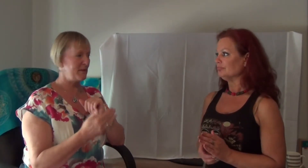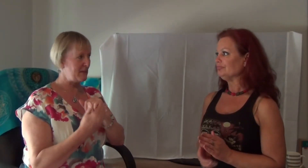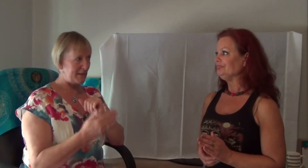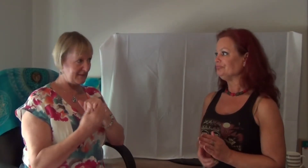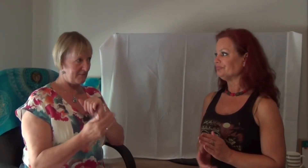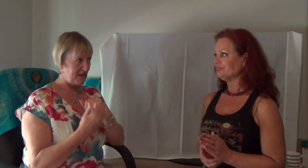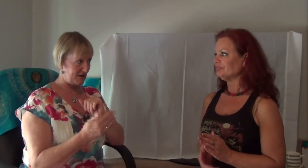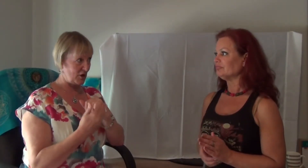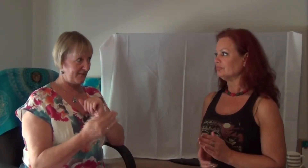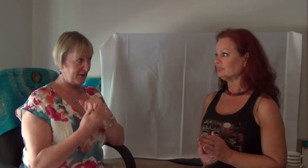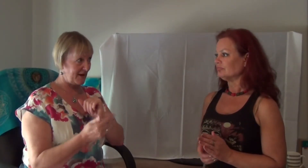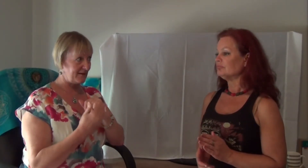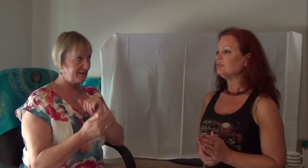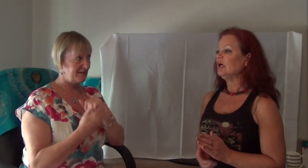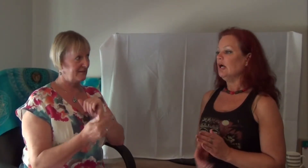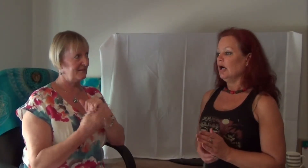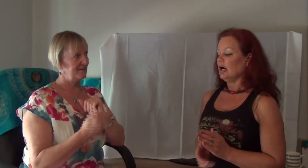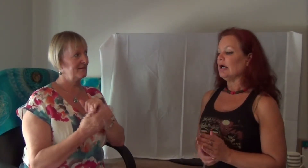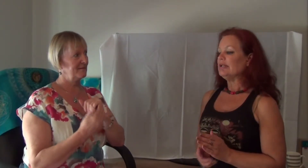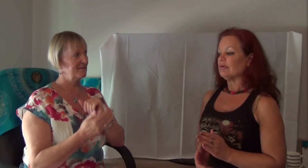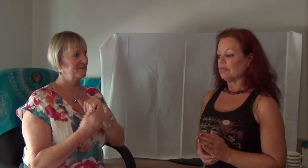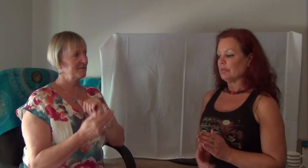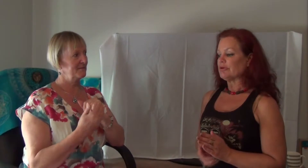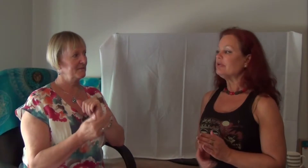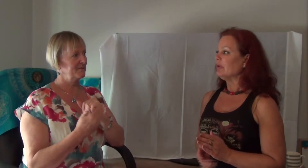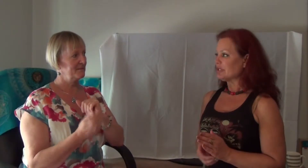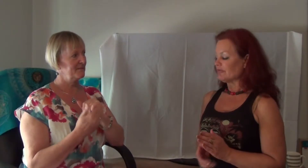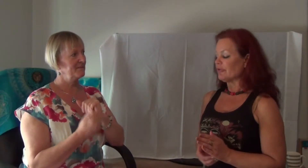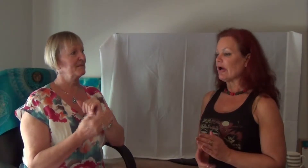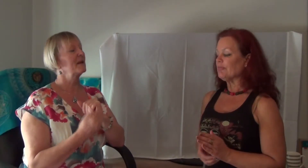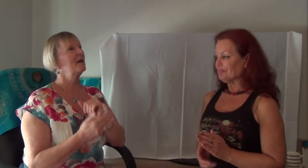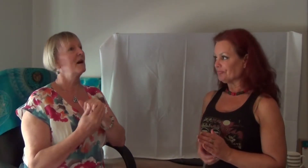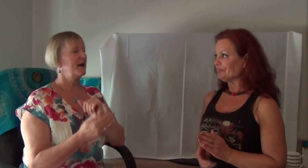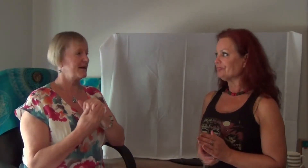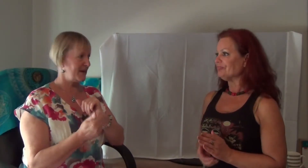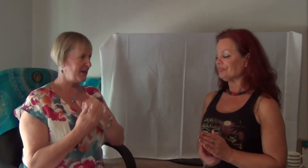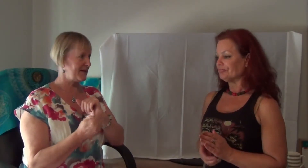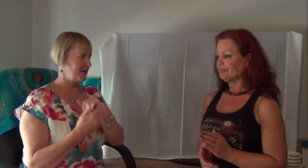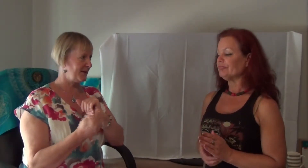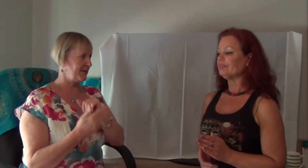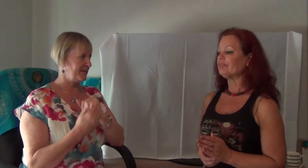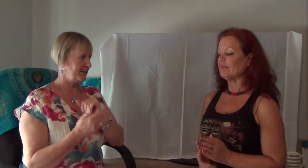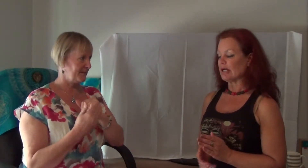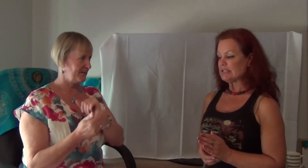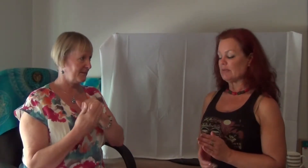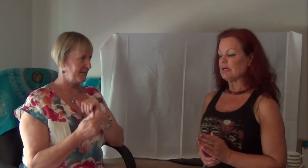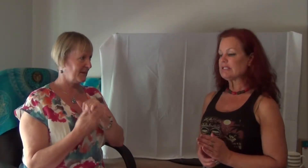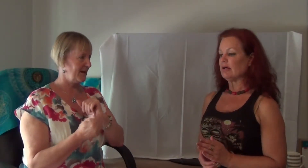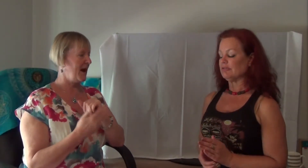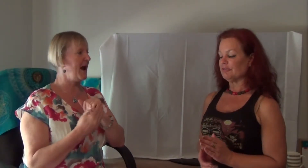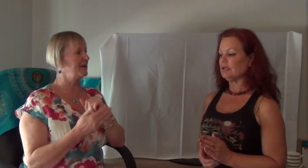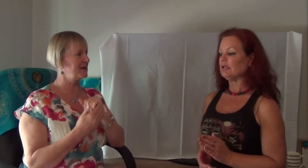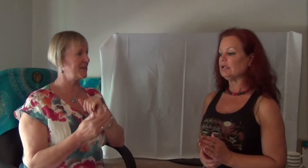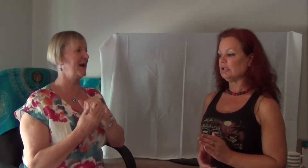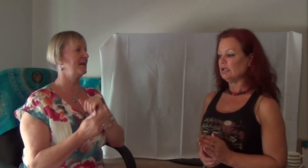remember much after that. I don't remember too much after that. I accept myself. I accept myself. And this pain.